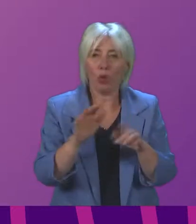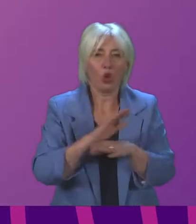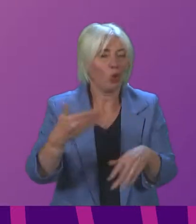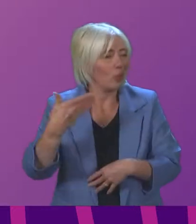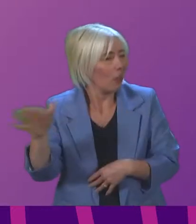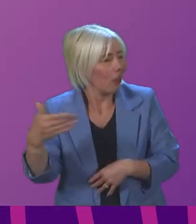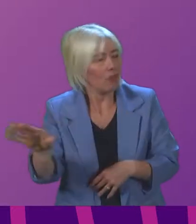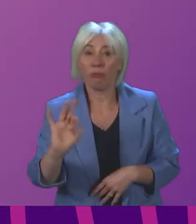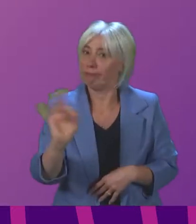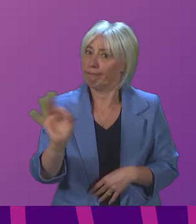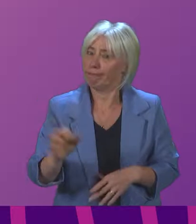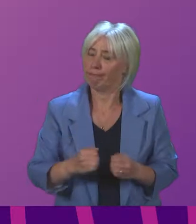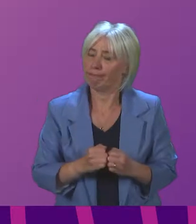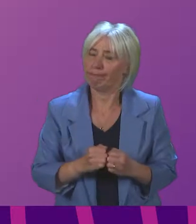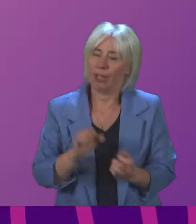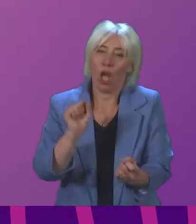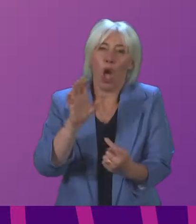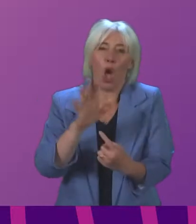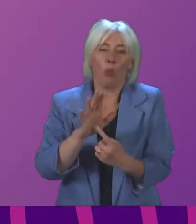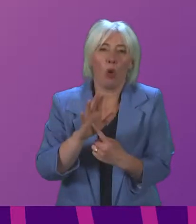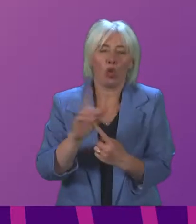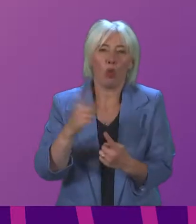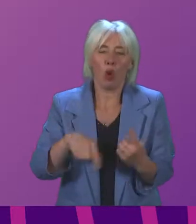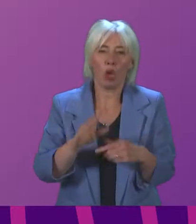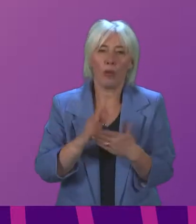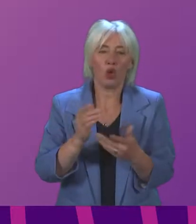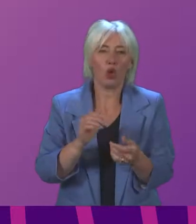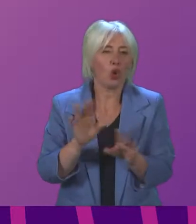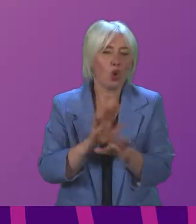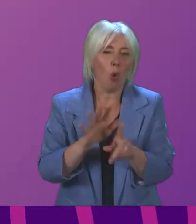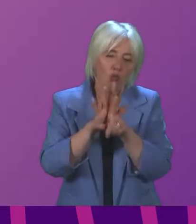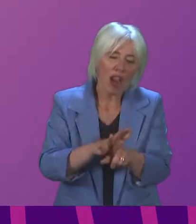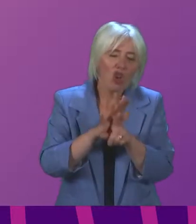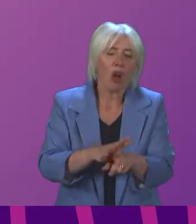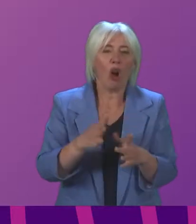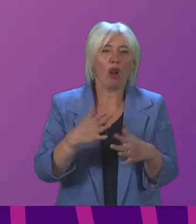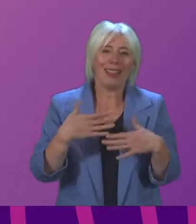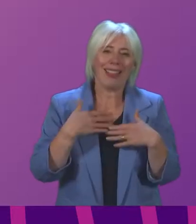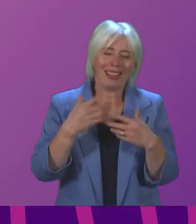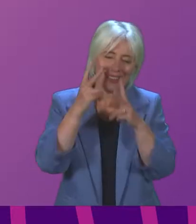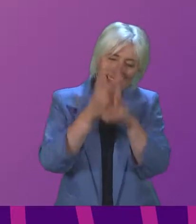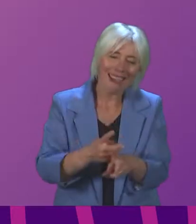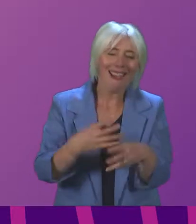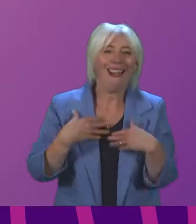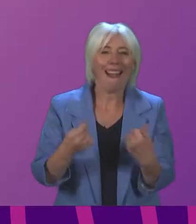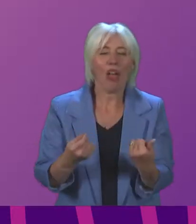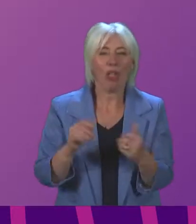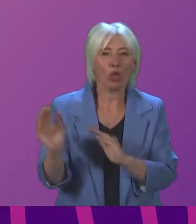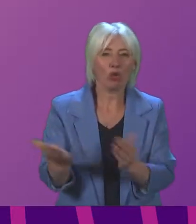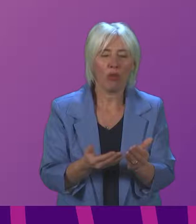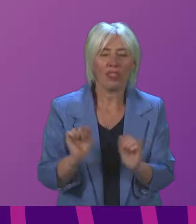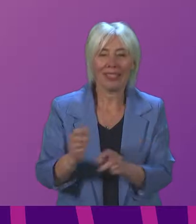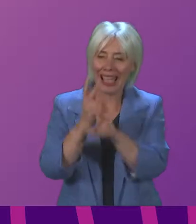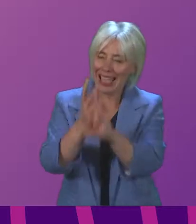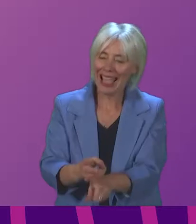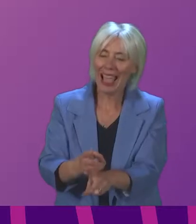Of course, the most important issue facing us is to relieve pressures on our care and health services. On care, we've seen pressures on the sector. The sector